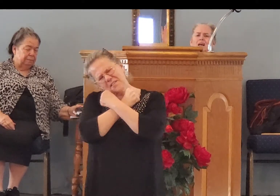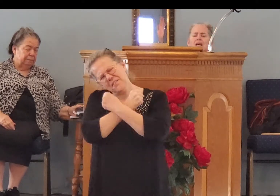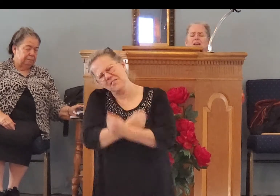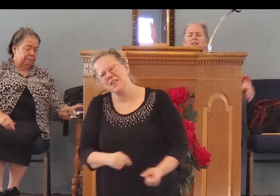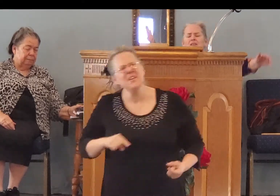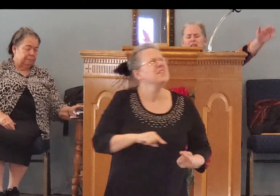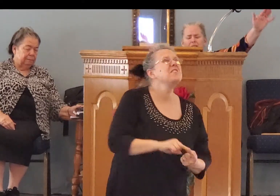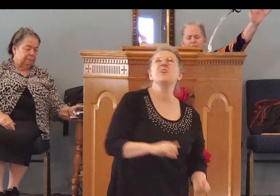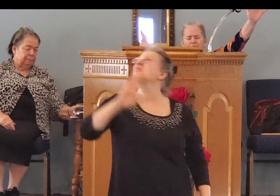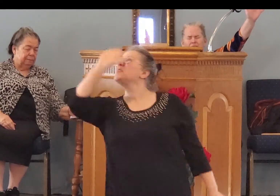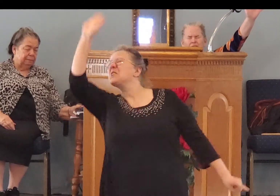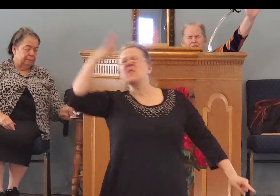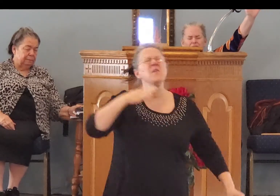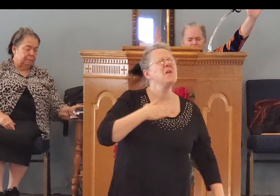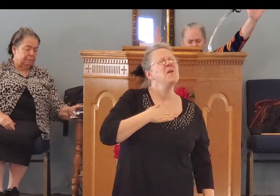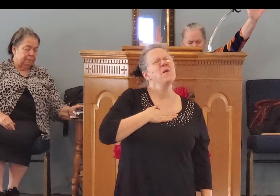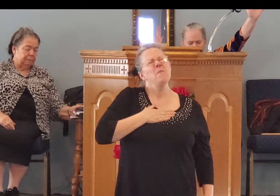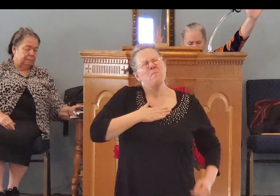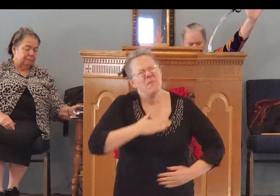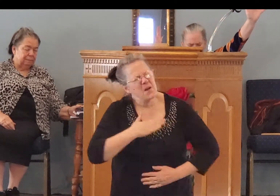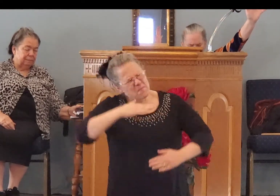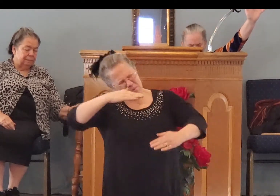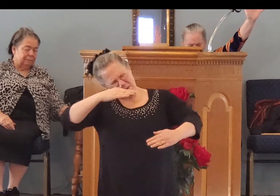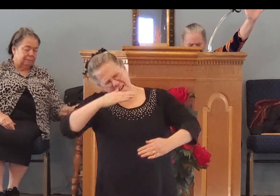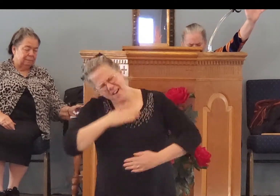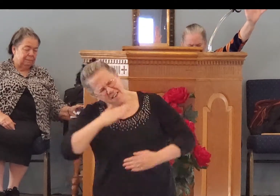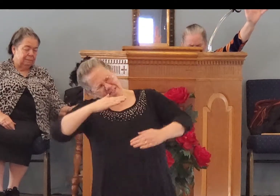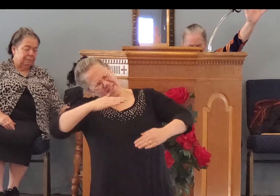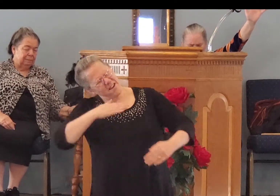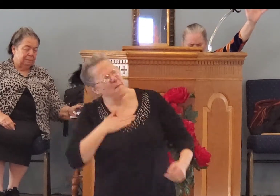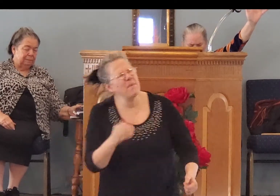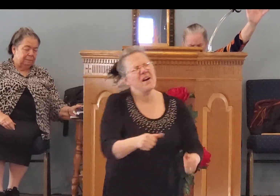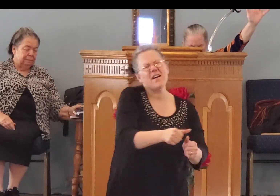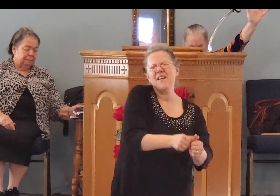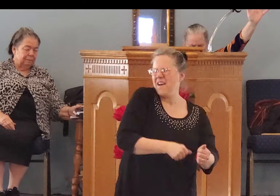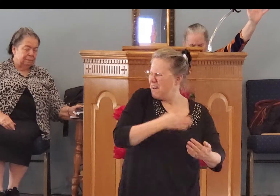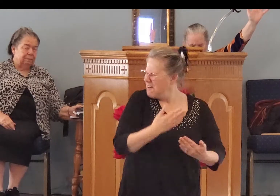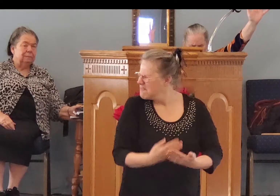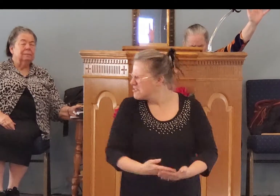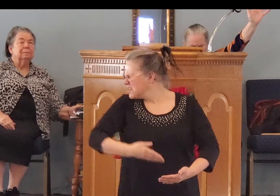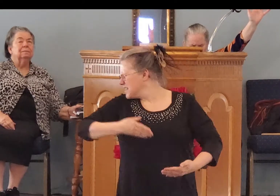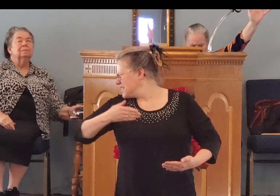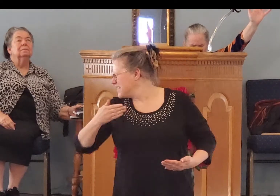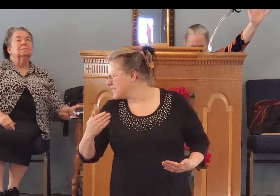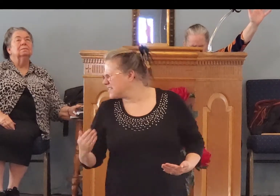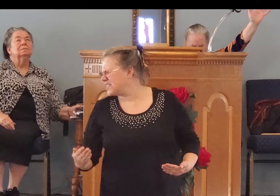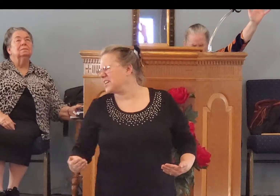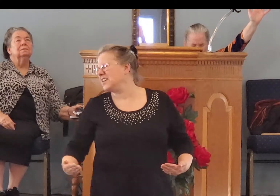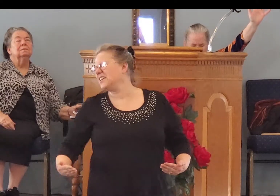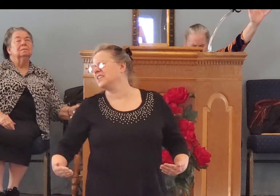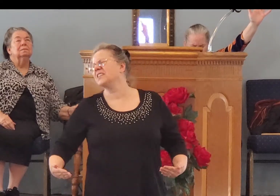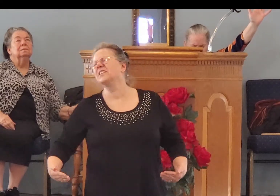Jesus You are my one true love